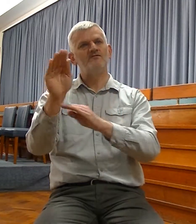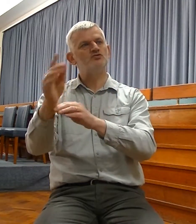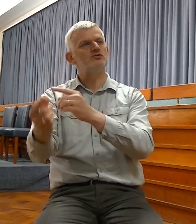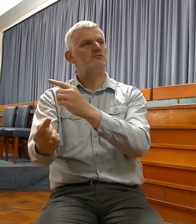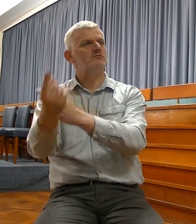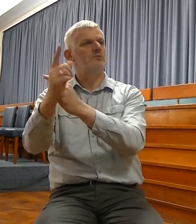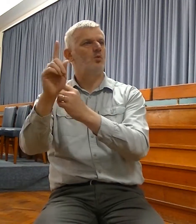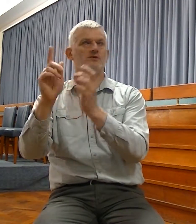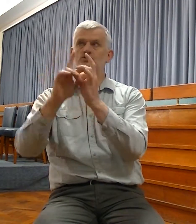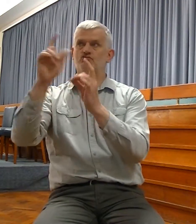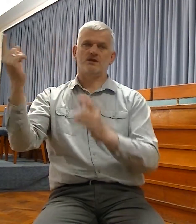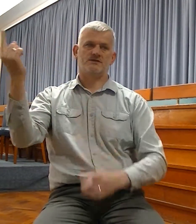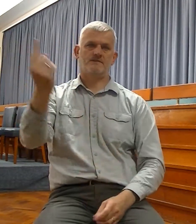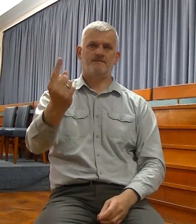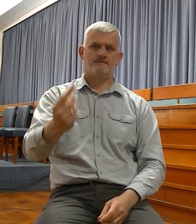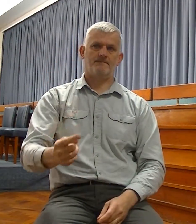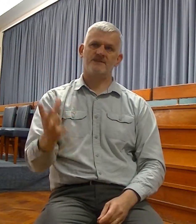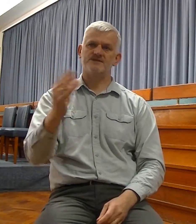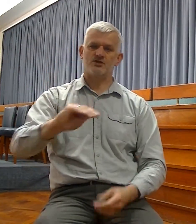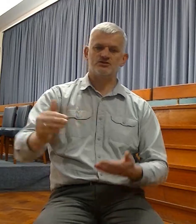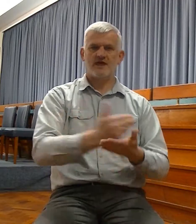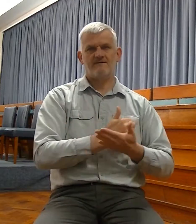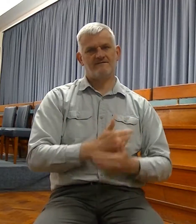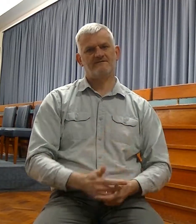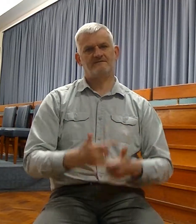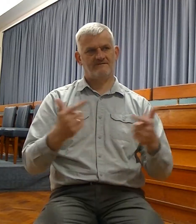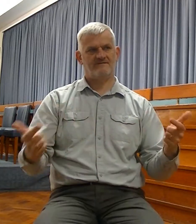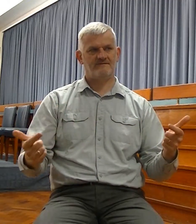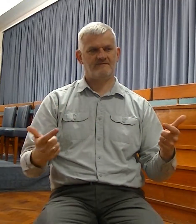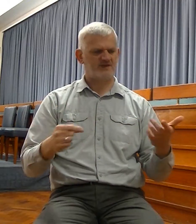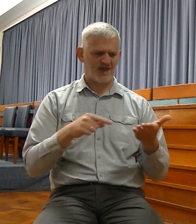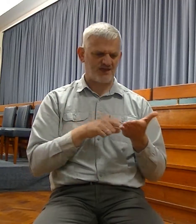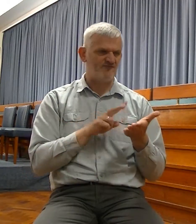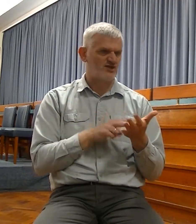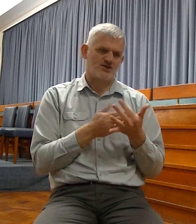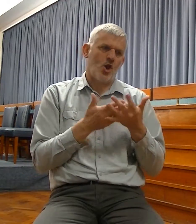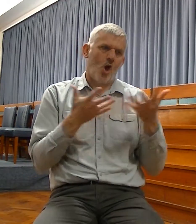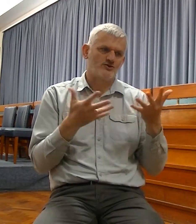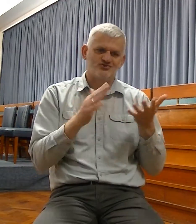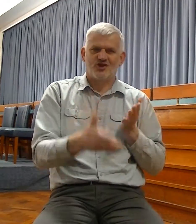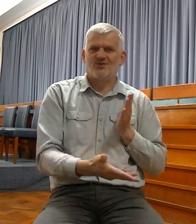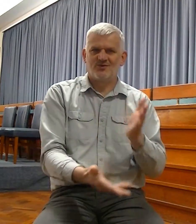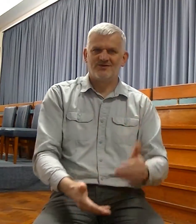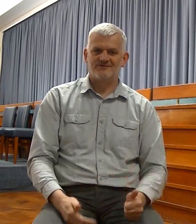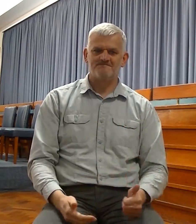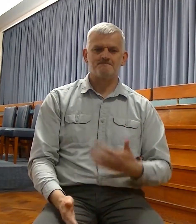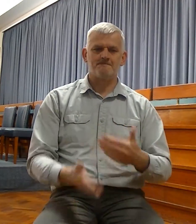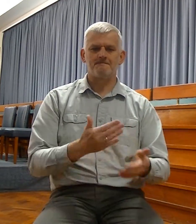of Christ. And I will go to more verses in that glorious chapter, but look on to chapter 51,